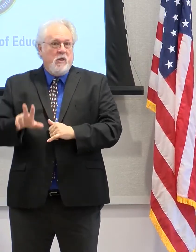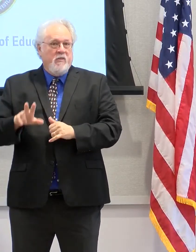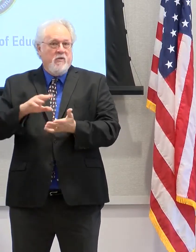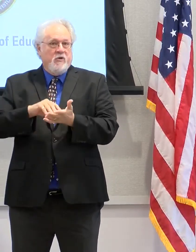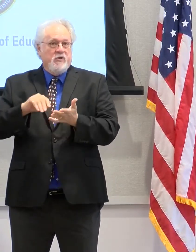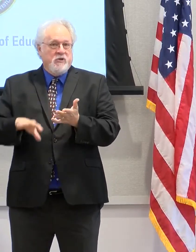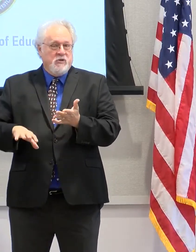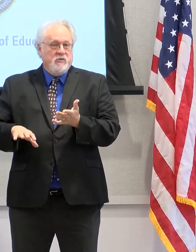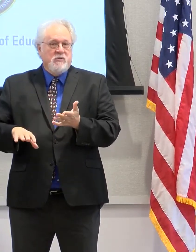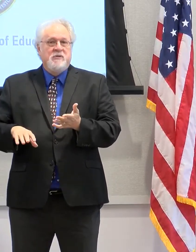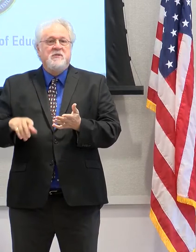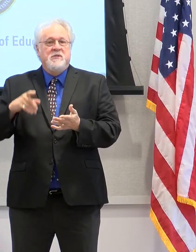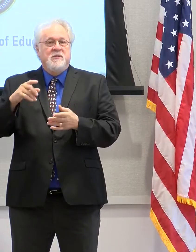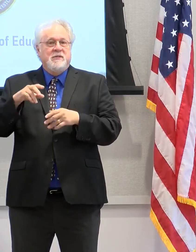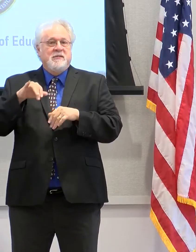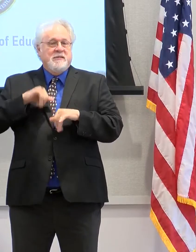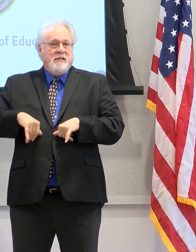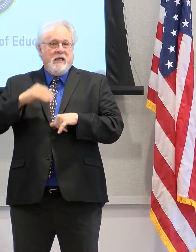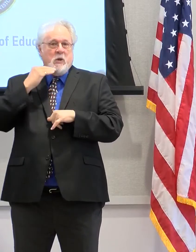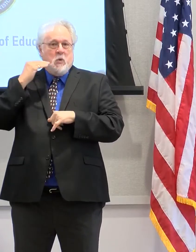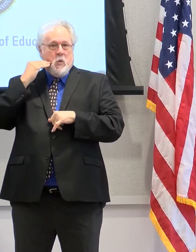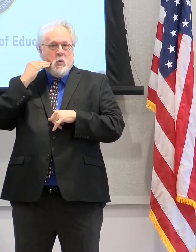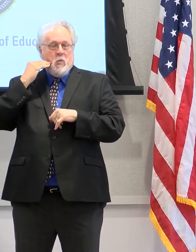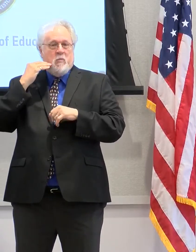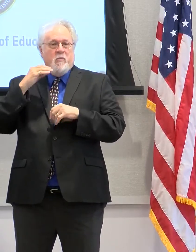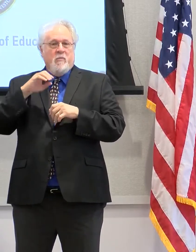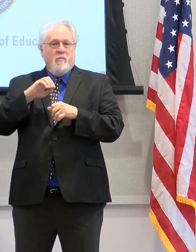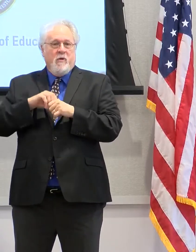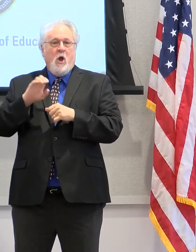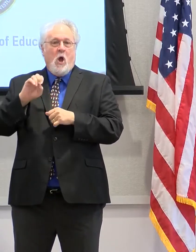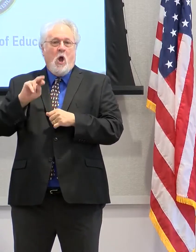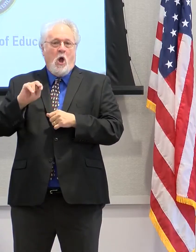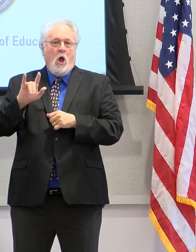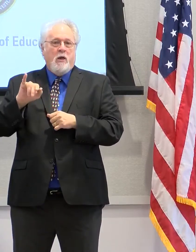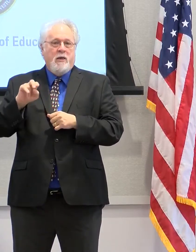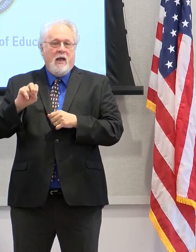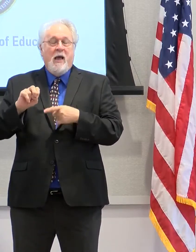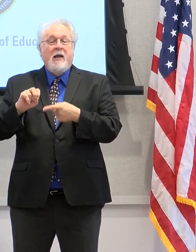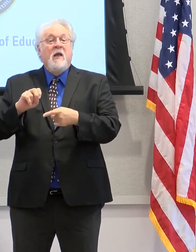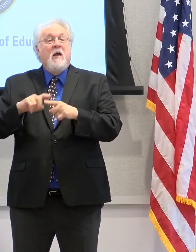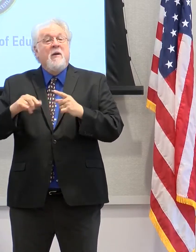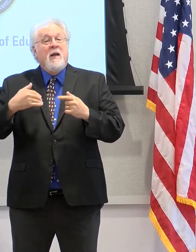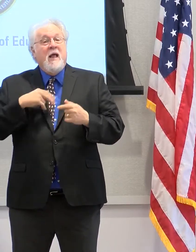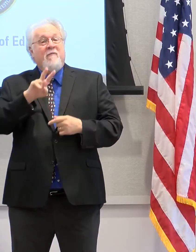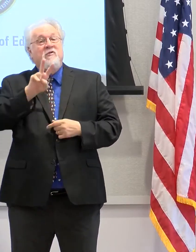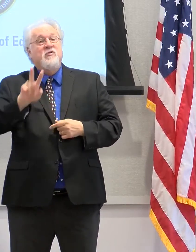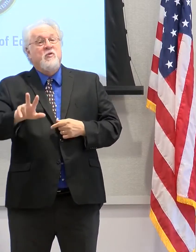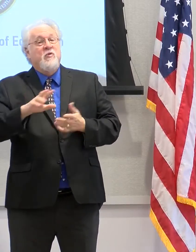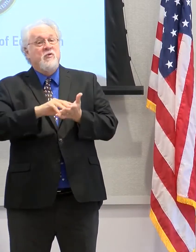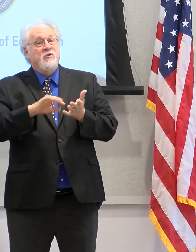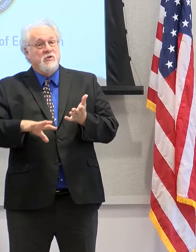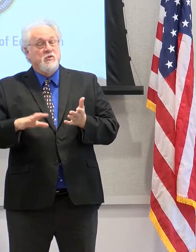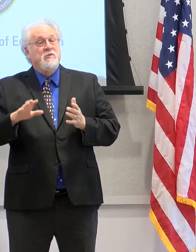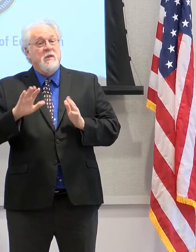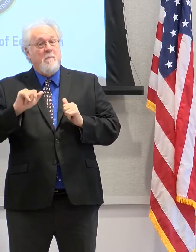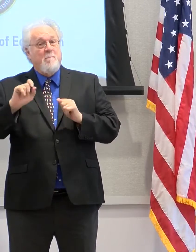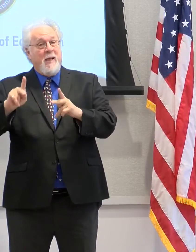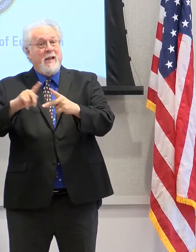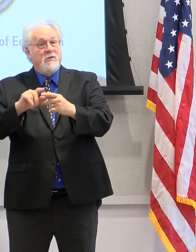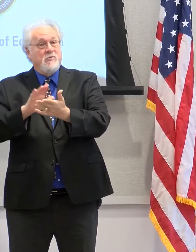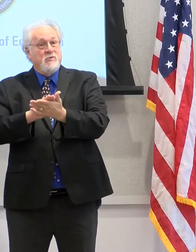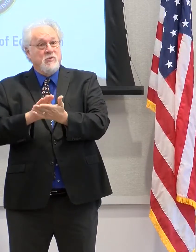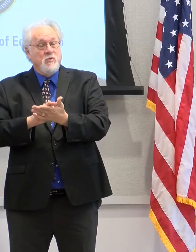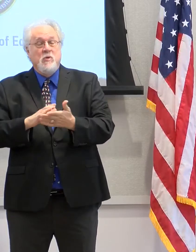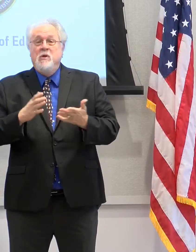students who have opted virtually to stay in those virtual environments, but we also have two-thirds of students who are coming to school every day.